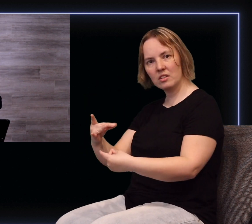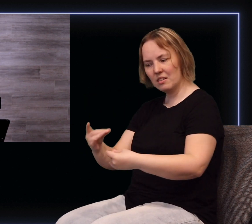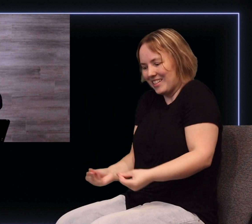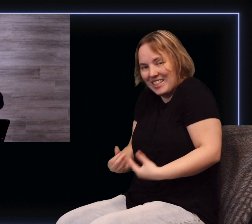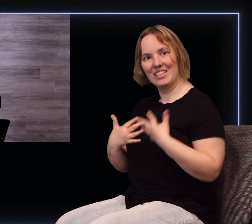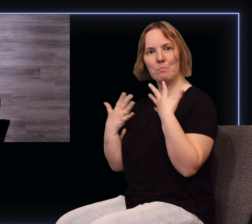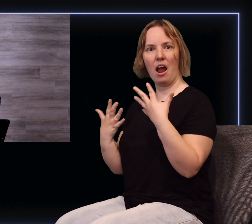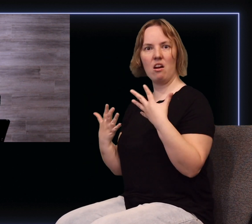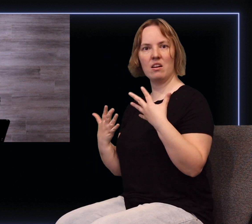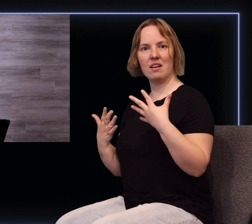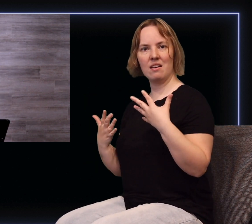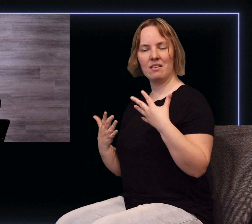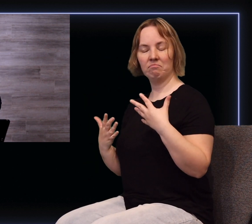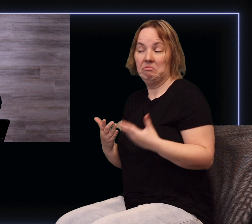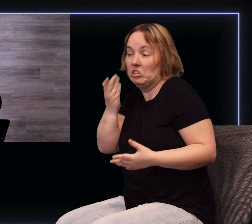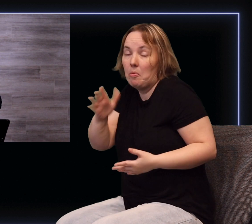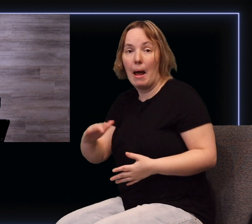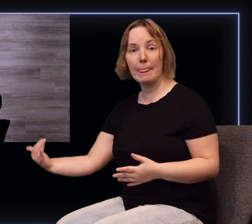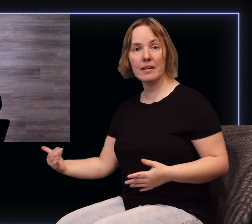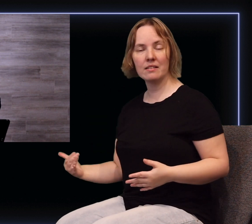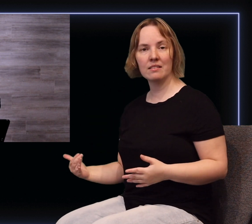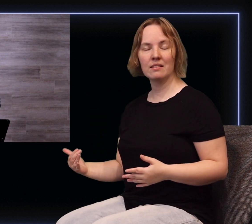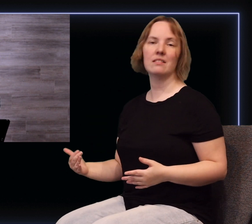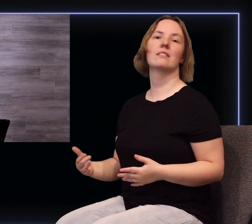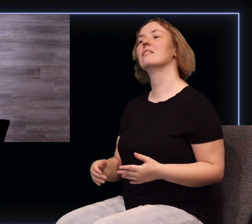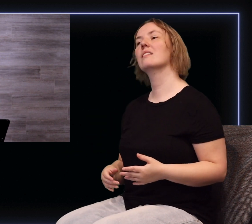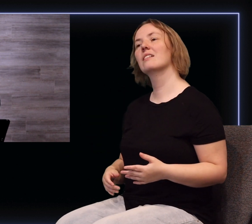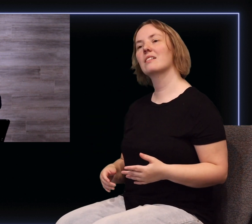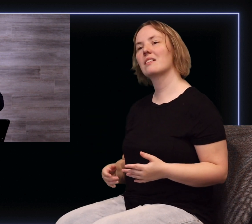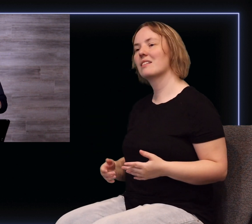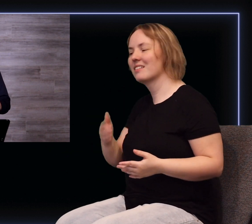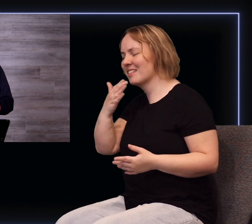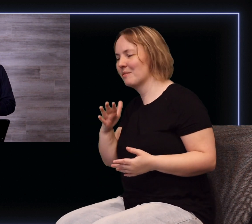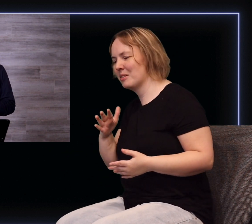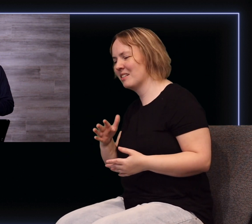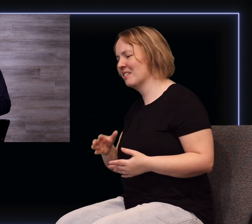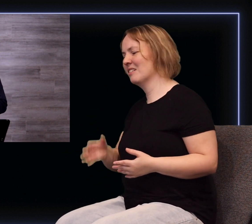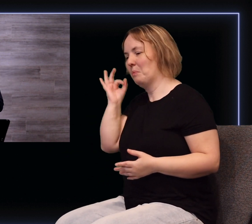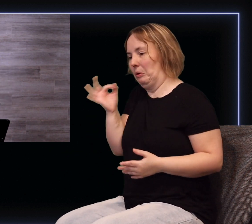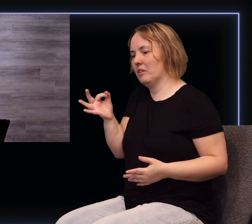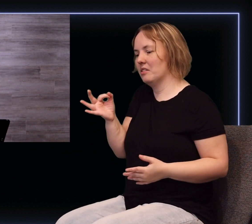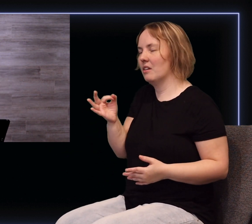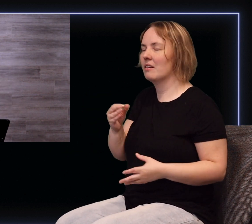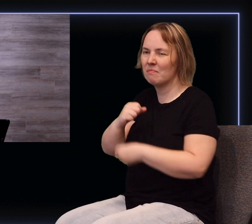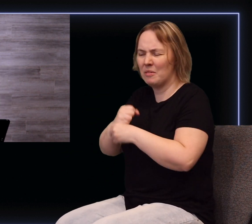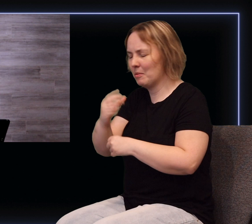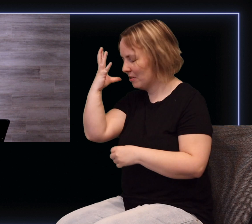I want preaching that's inspiring and that's not a bad thing. It doesn't mean that you preach well if you put people to sleep. We can certainly inspire and